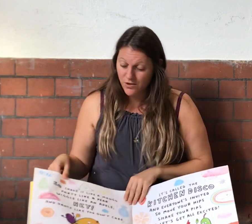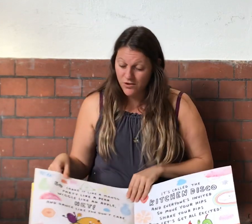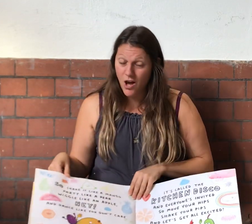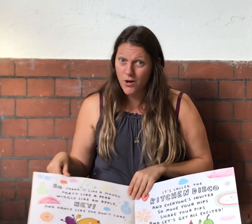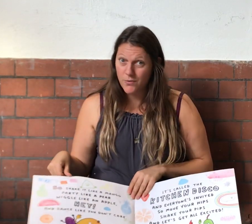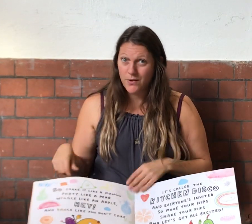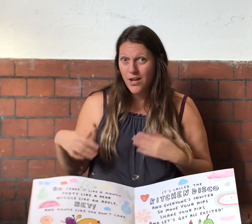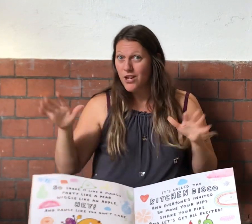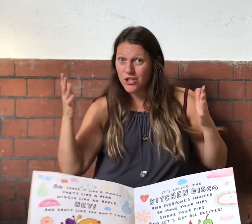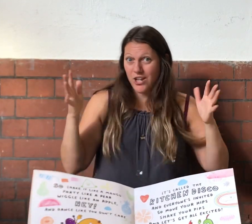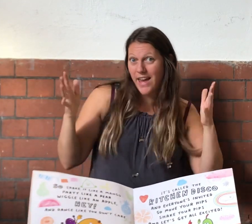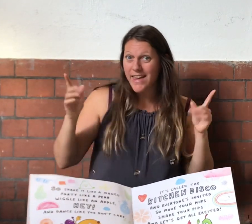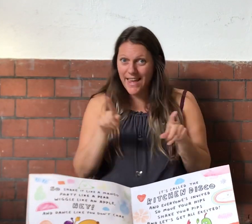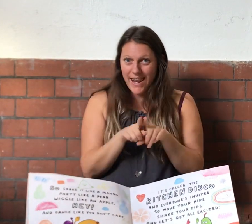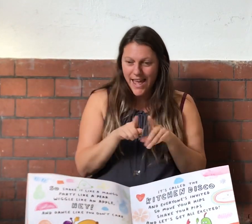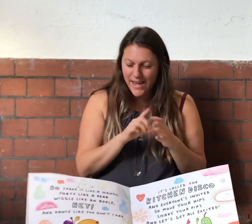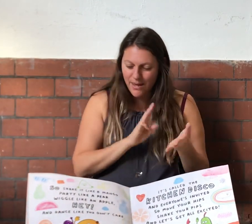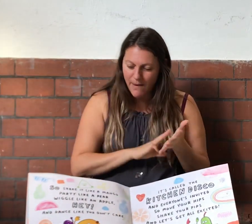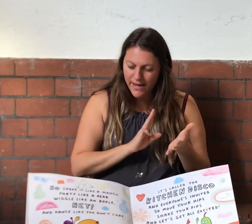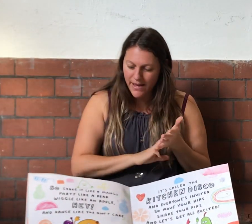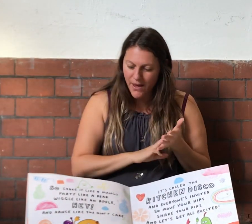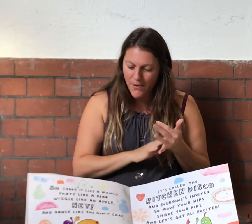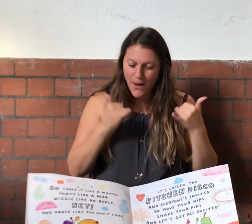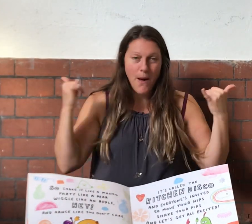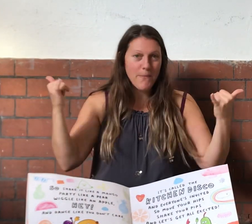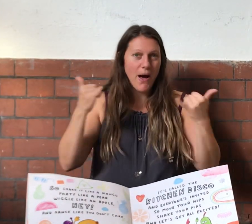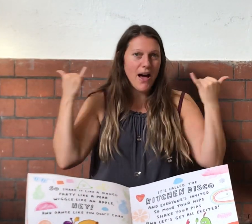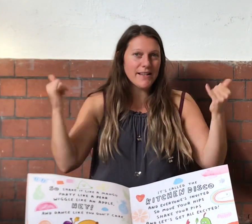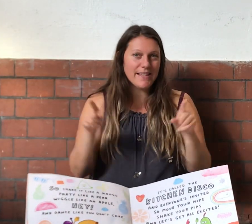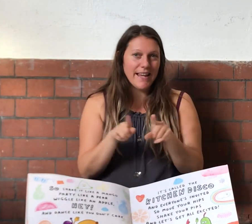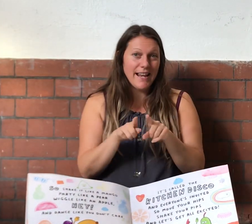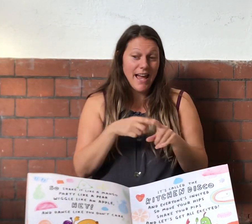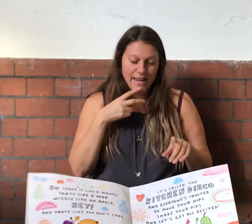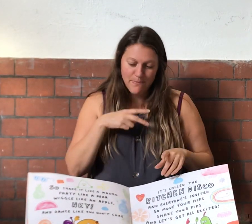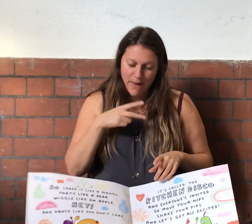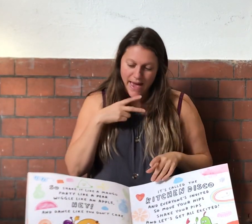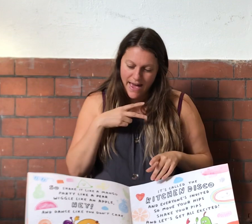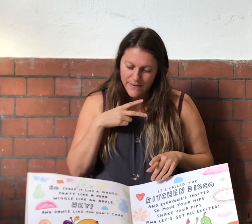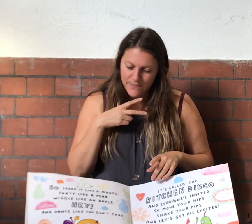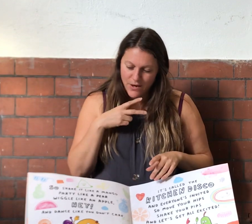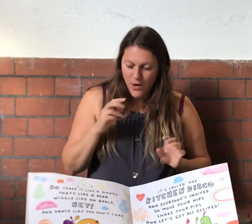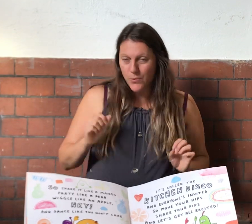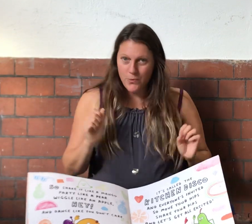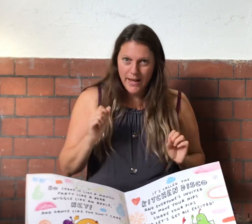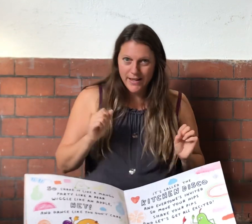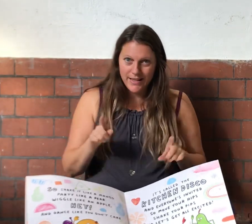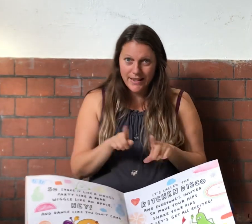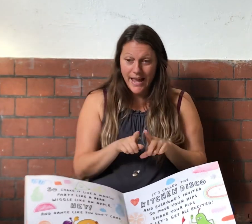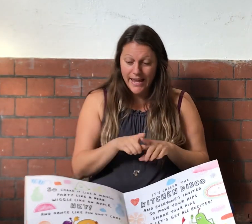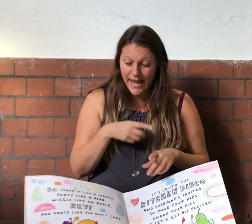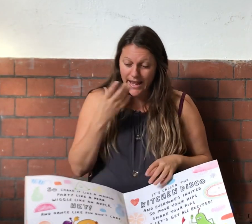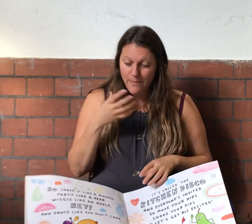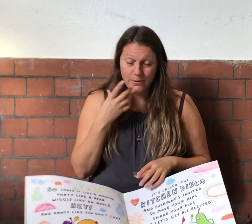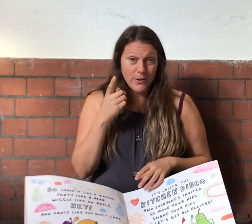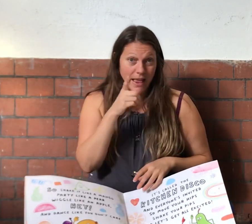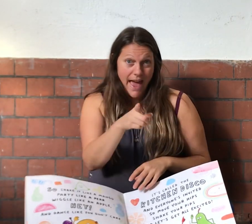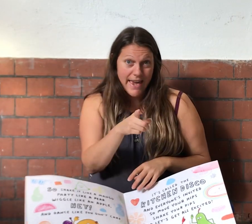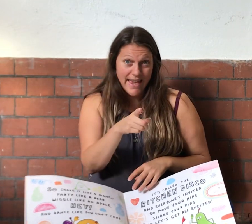So, shake it like a mango, party like a pear, wiggle like an apple, hey,